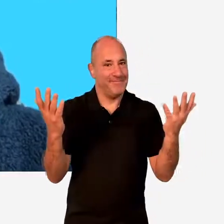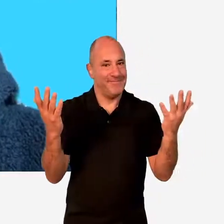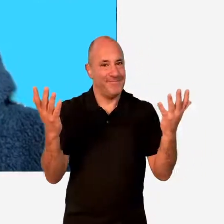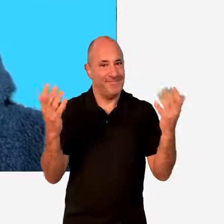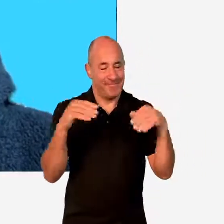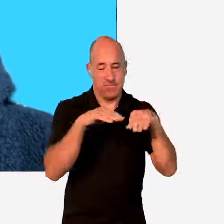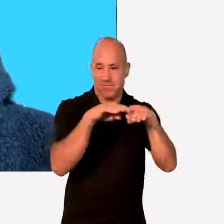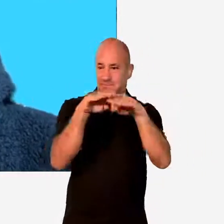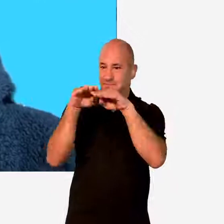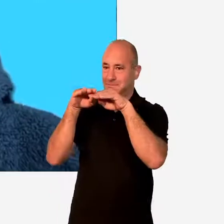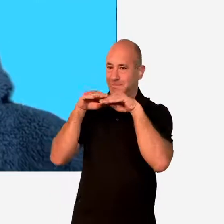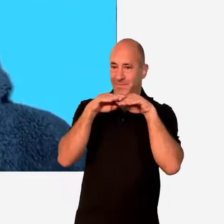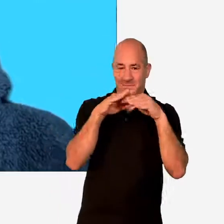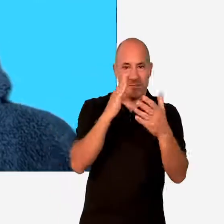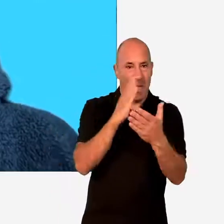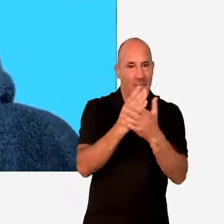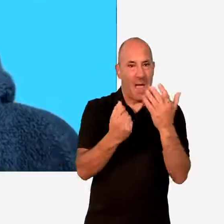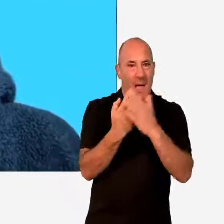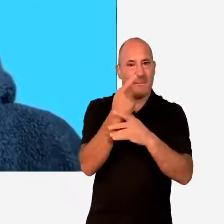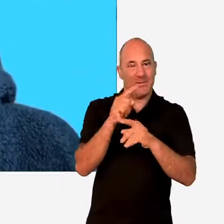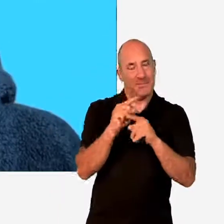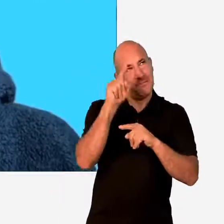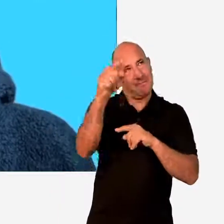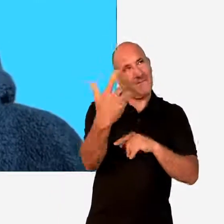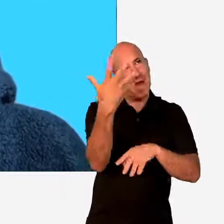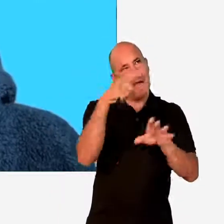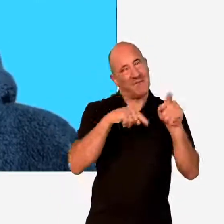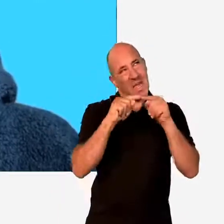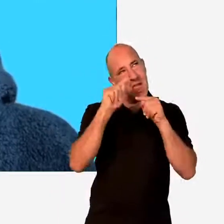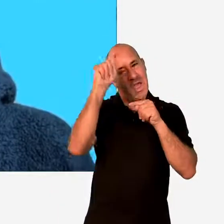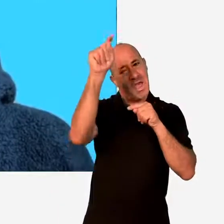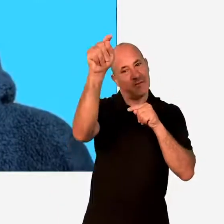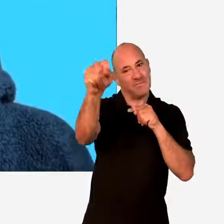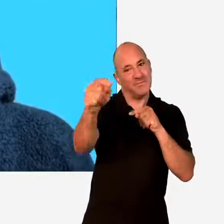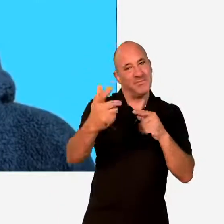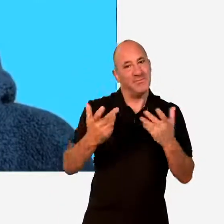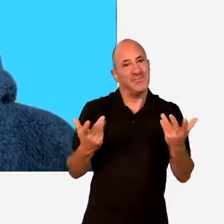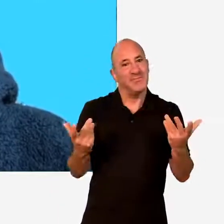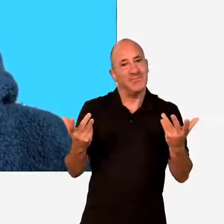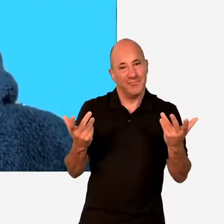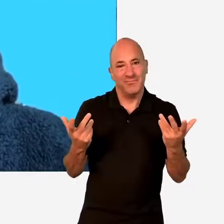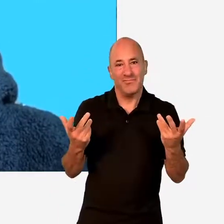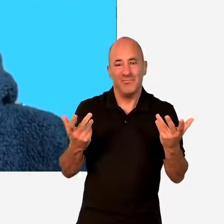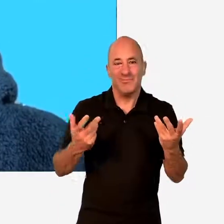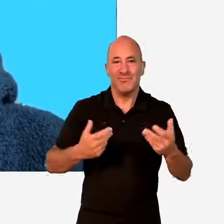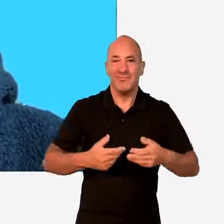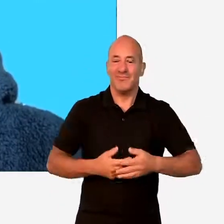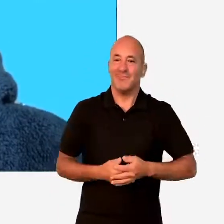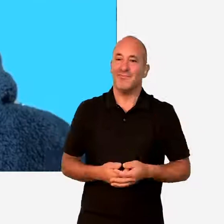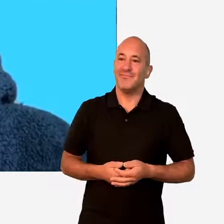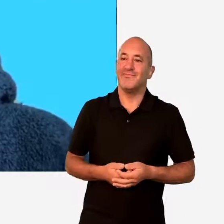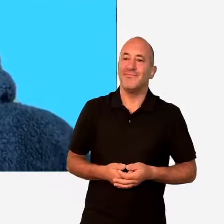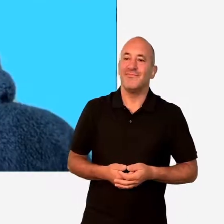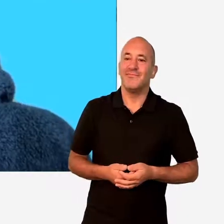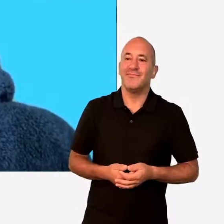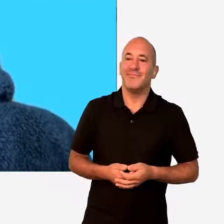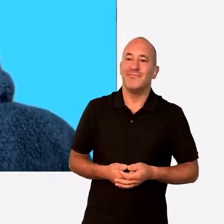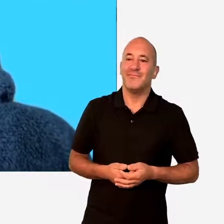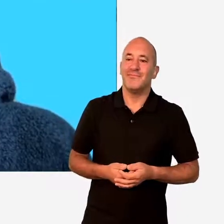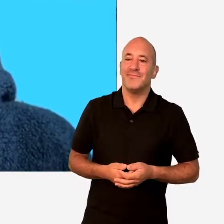to be the thing, to be happening in